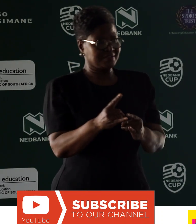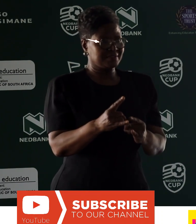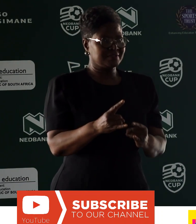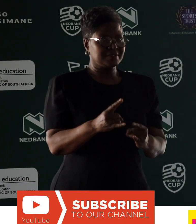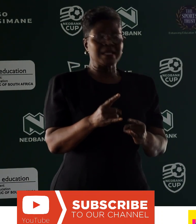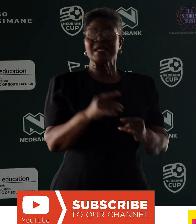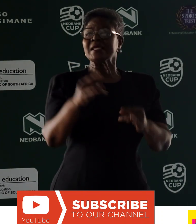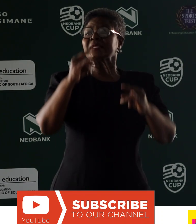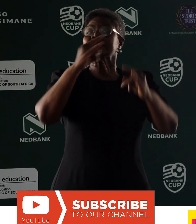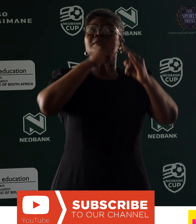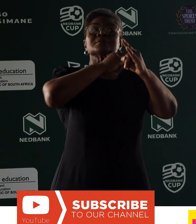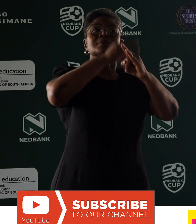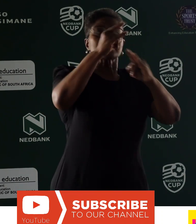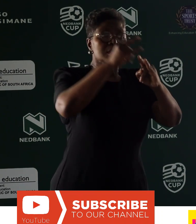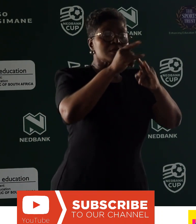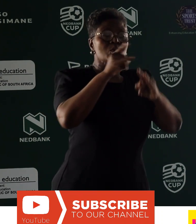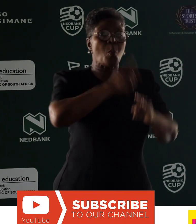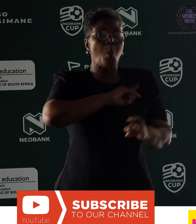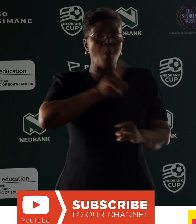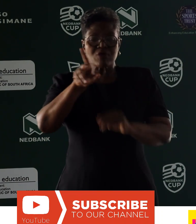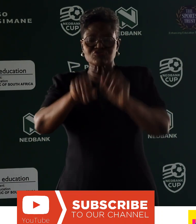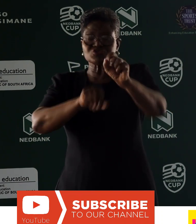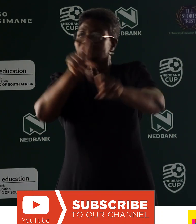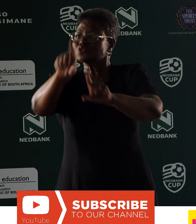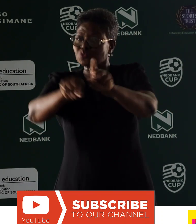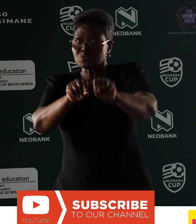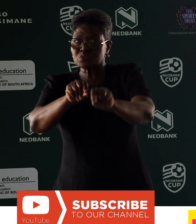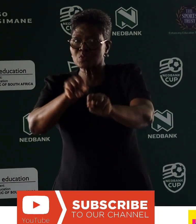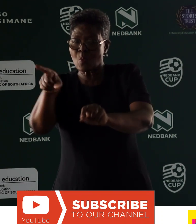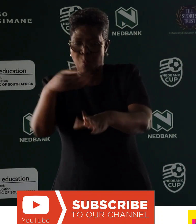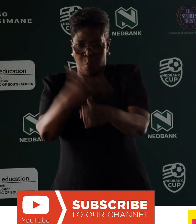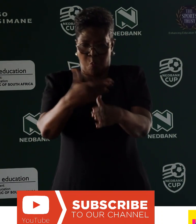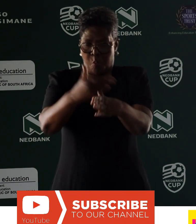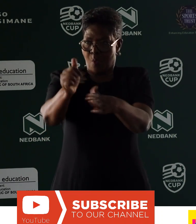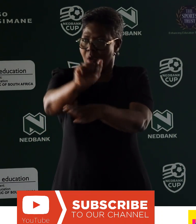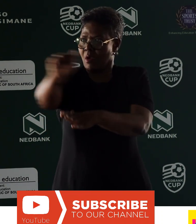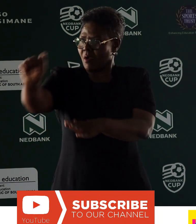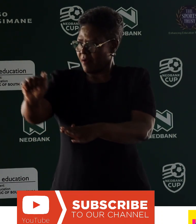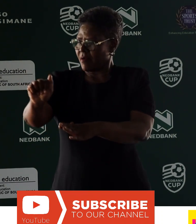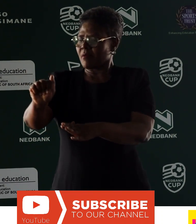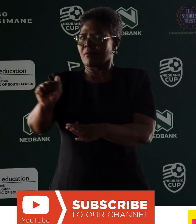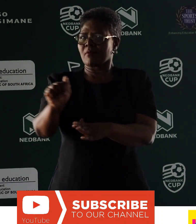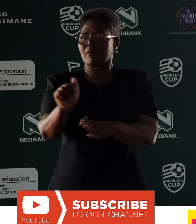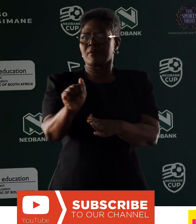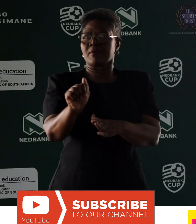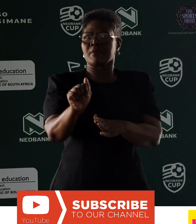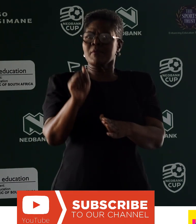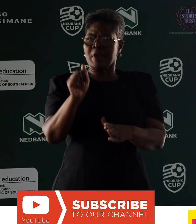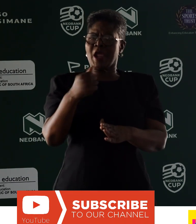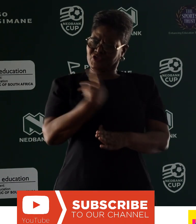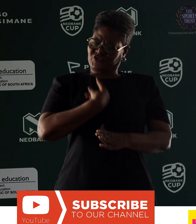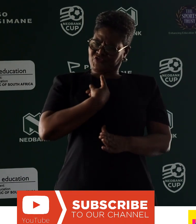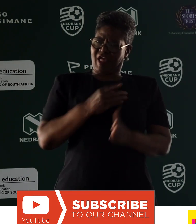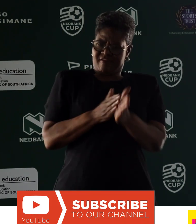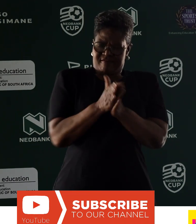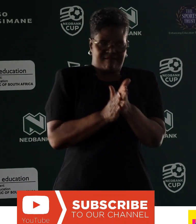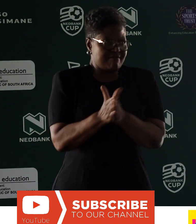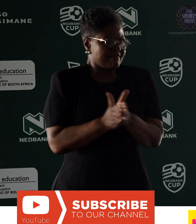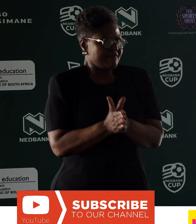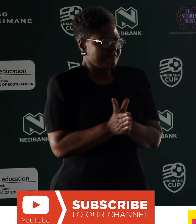Successful at what they choose to do because of their hard work, tenacity and self-motivation.